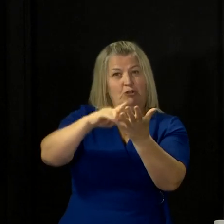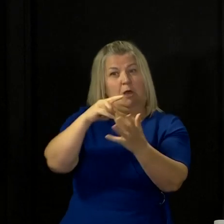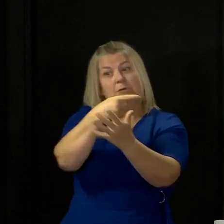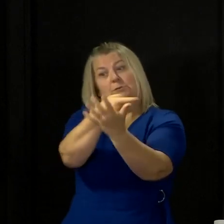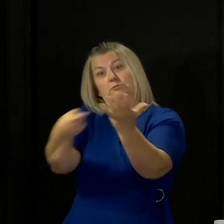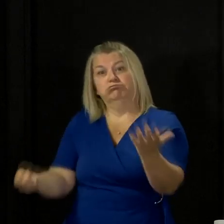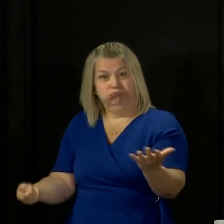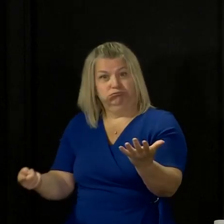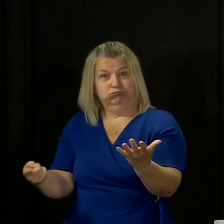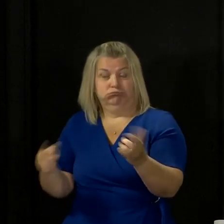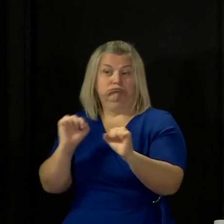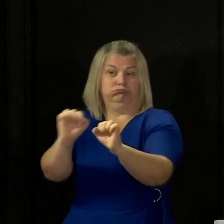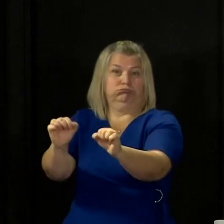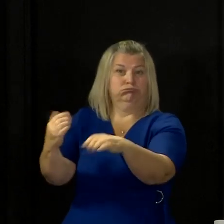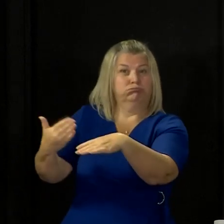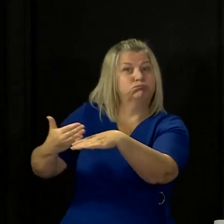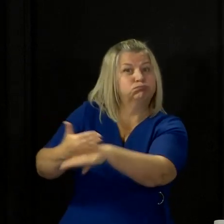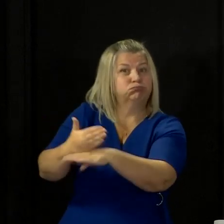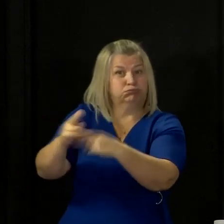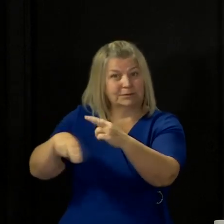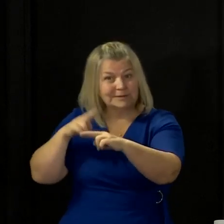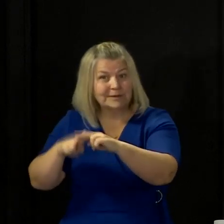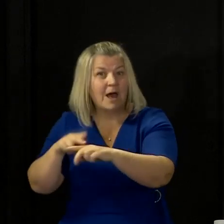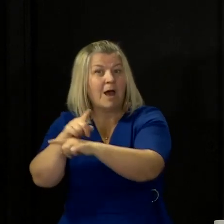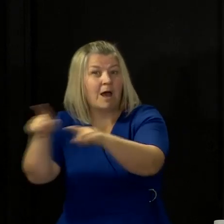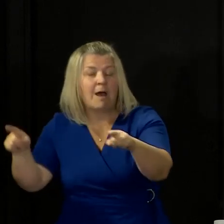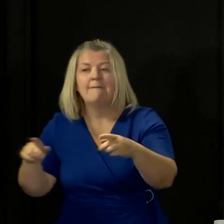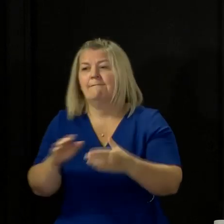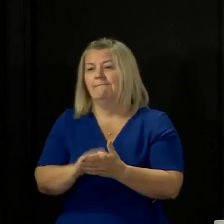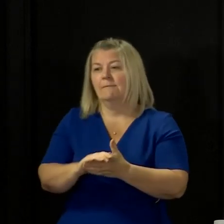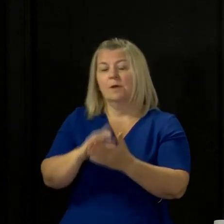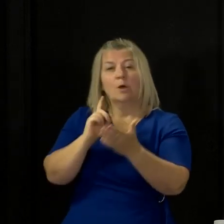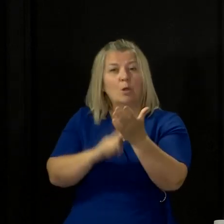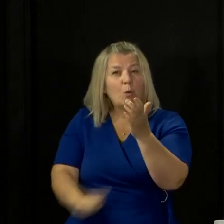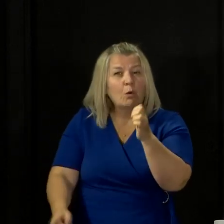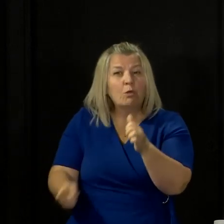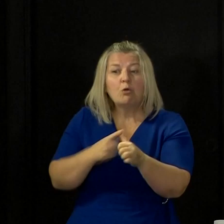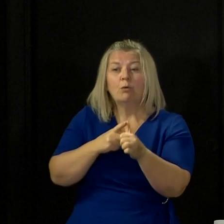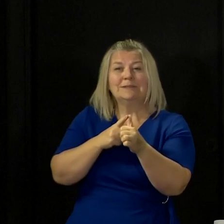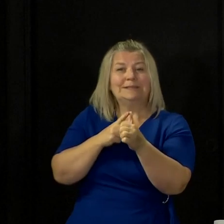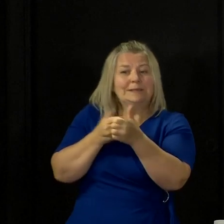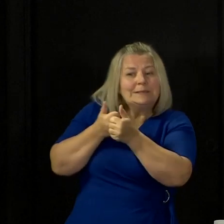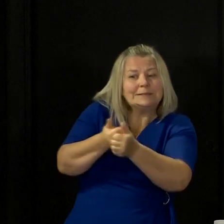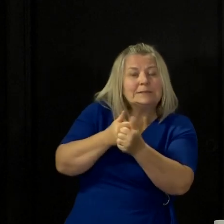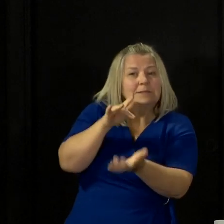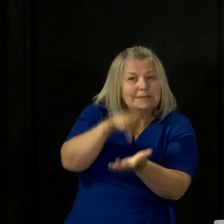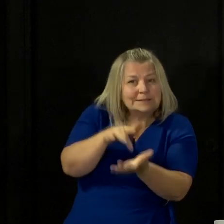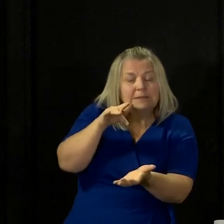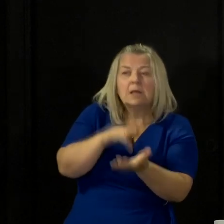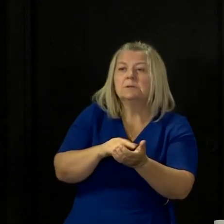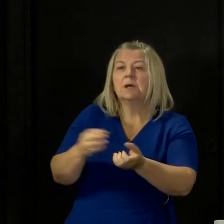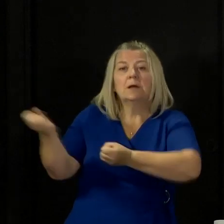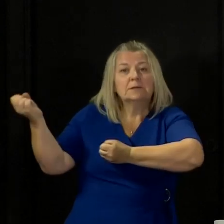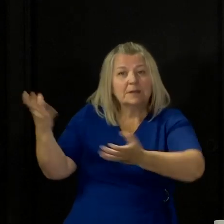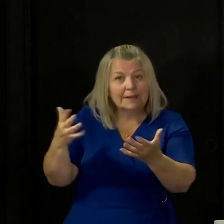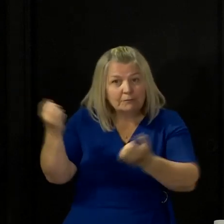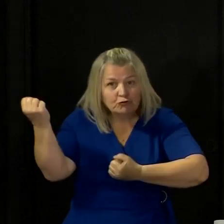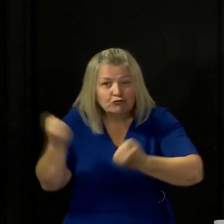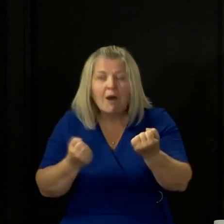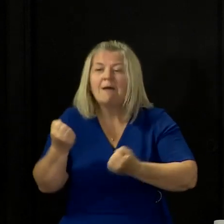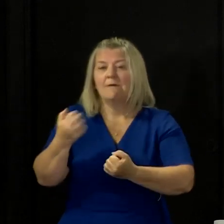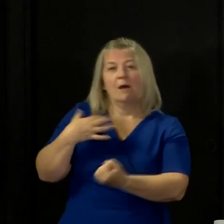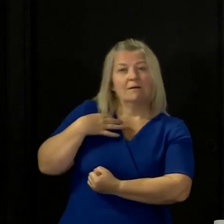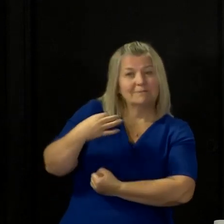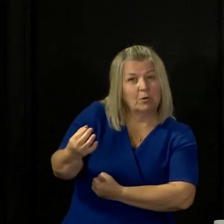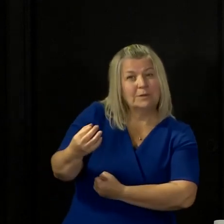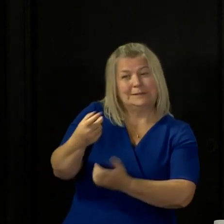hard work from a lot of people. For example, the staff in local authority assistance centres, delivery drivers, volunteers and many others. And I want to